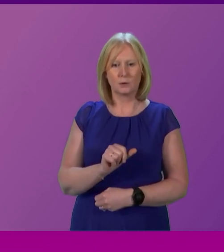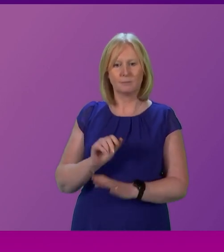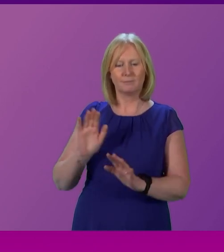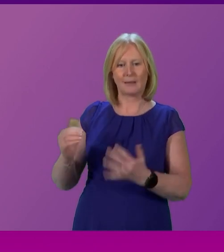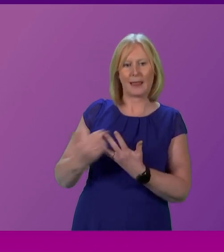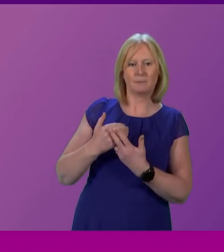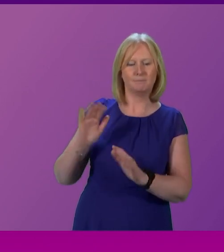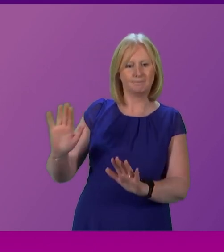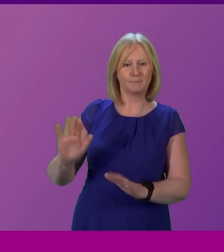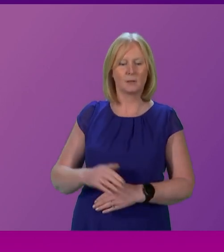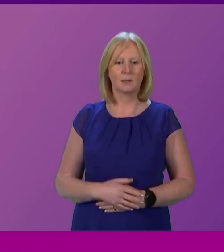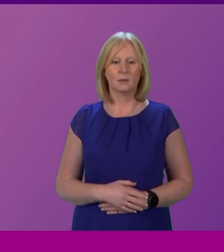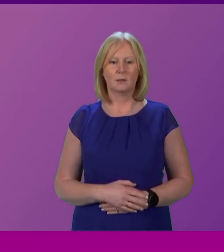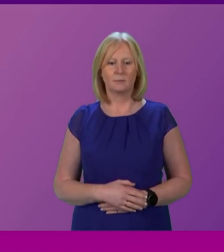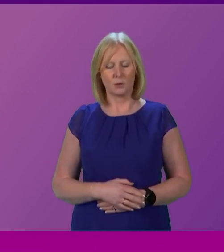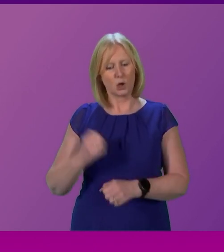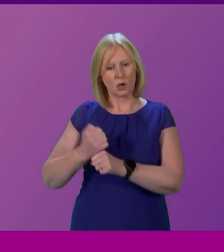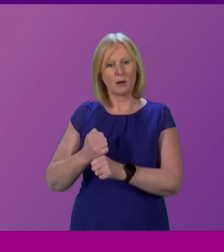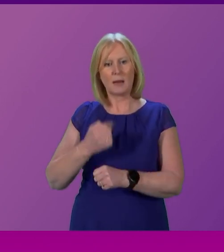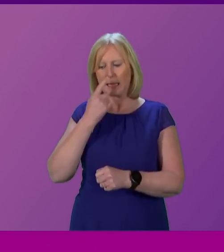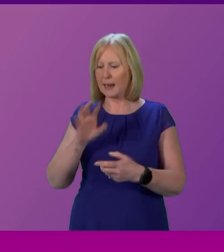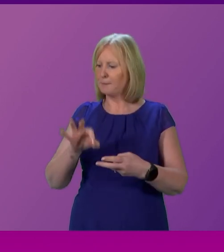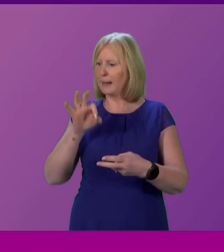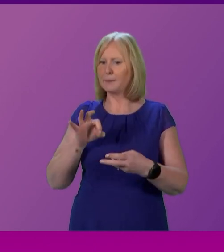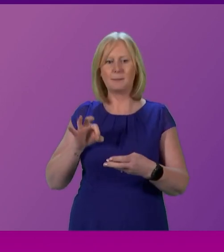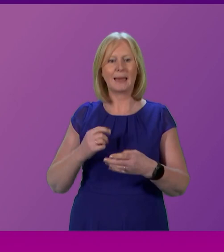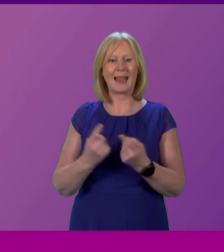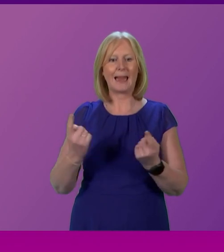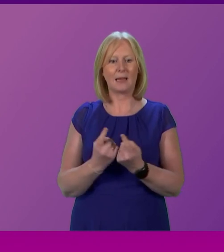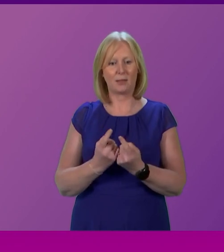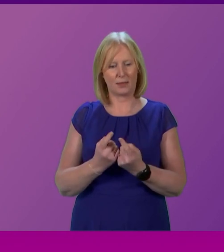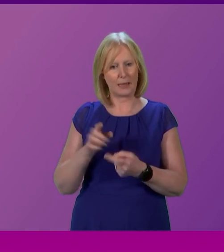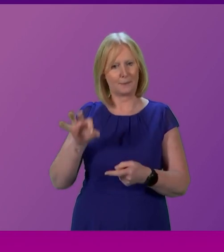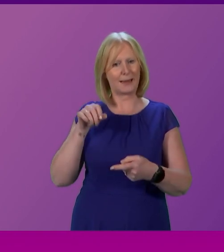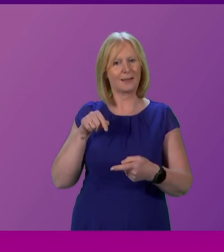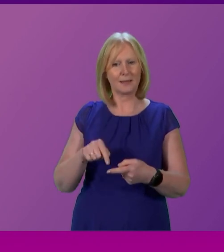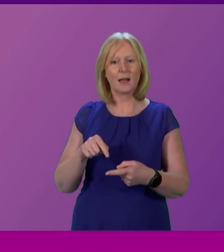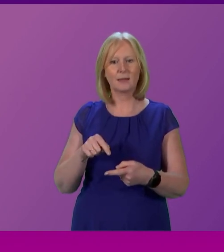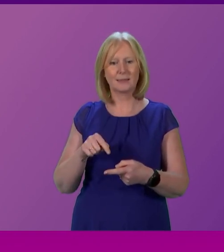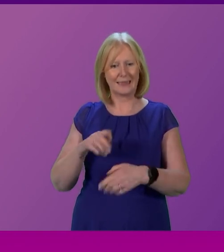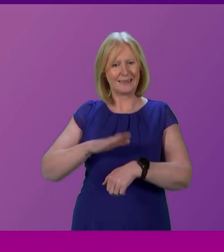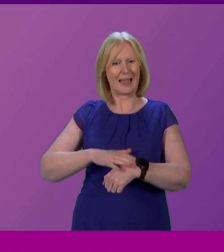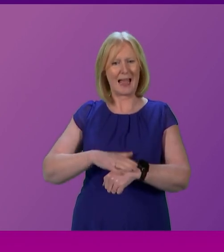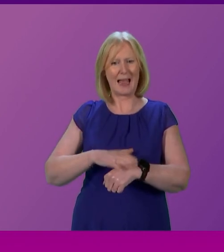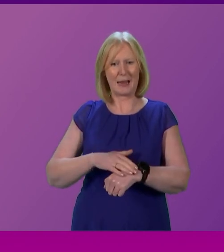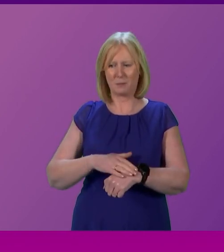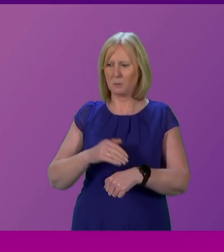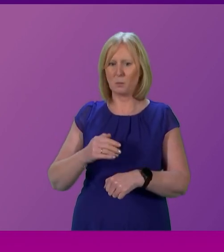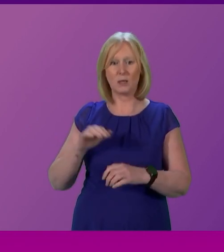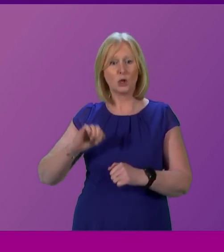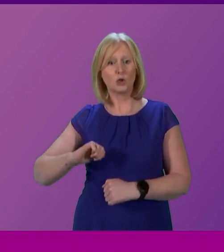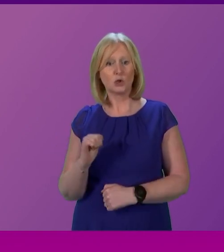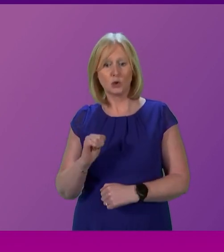have time – the government could have chosen anything this afternoon, anything at all, but they chose this. At a time when this country is looking to us for